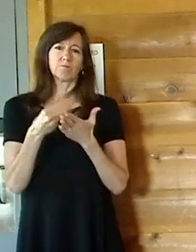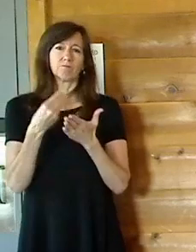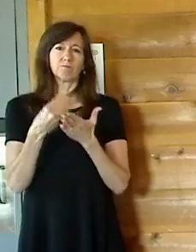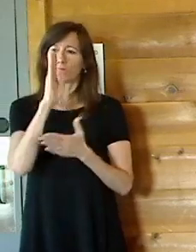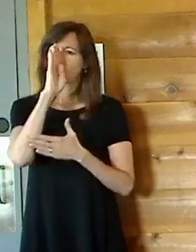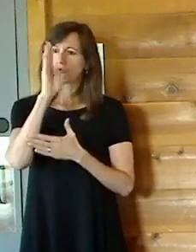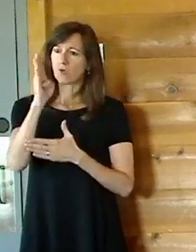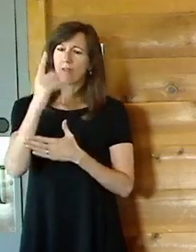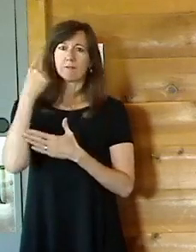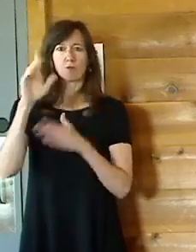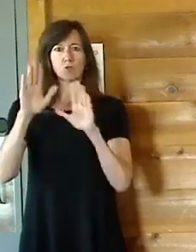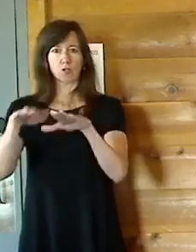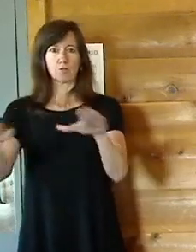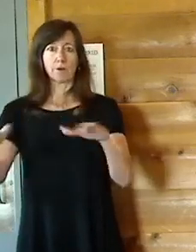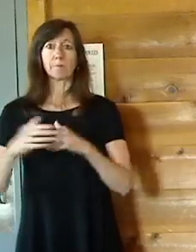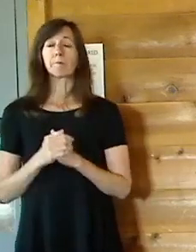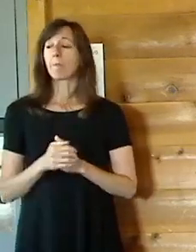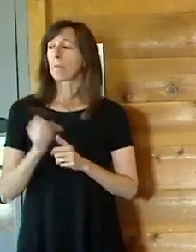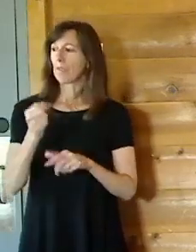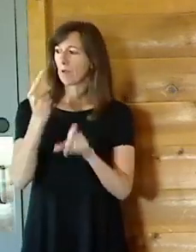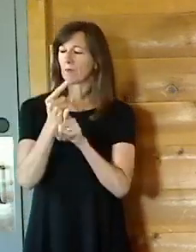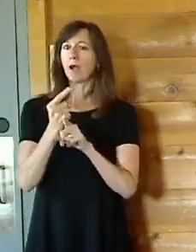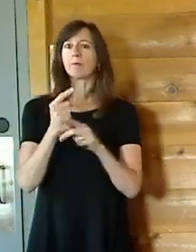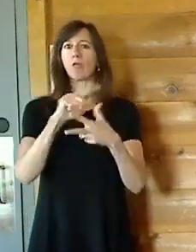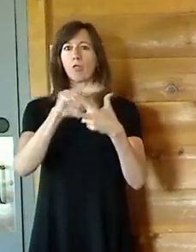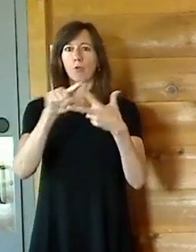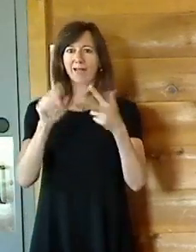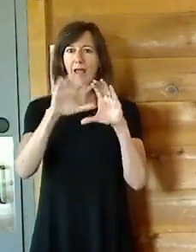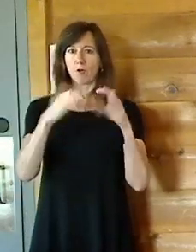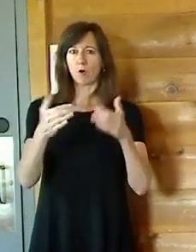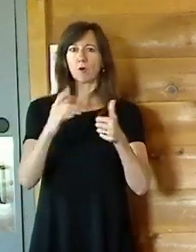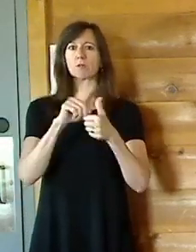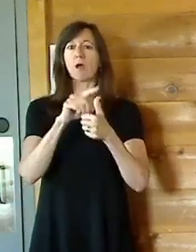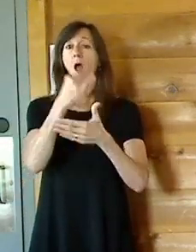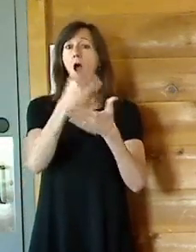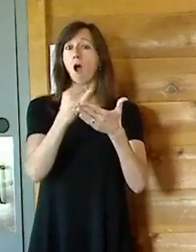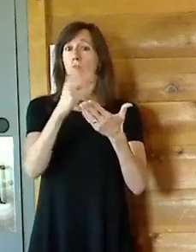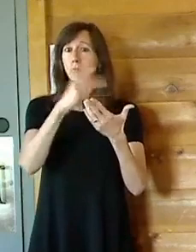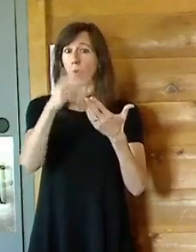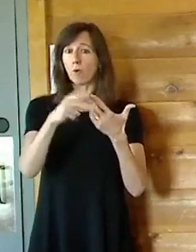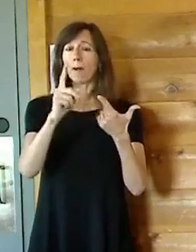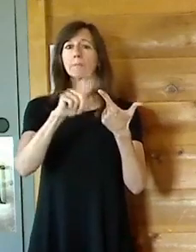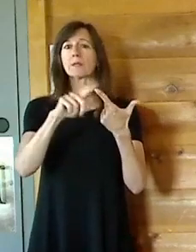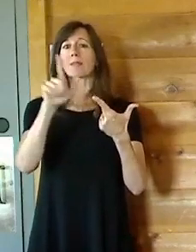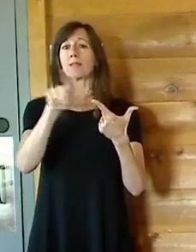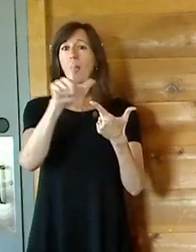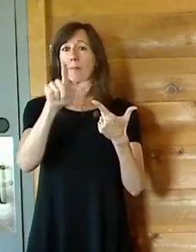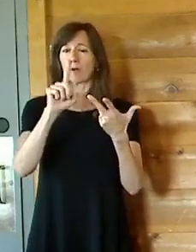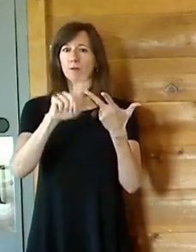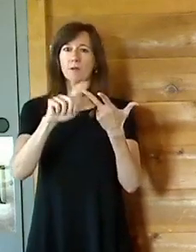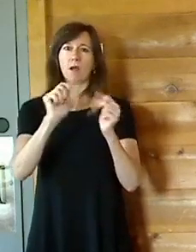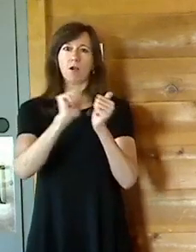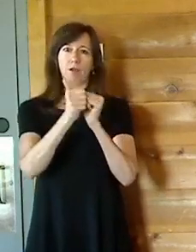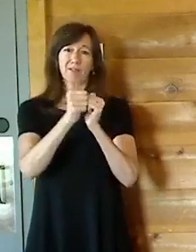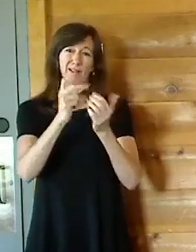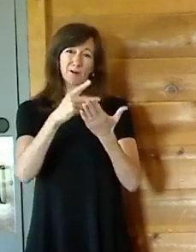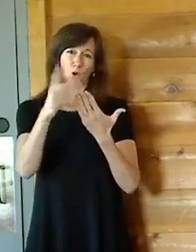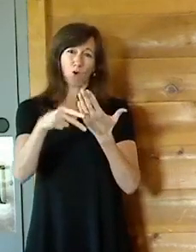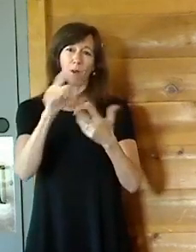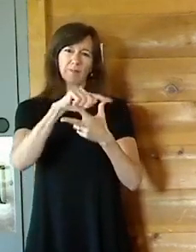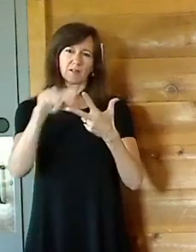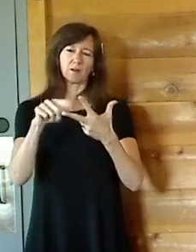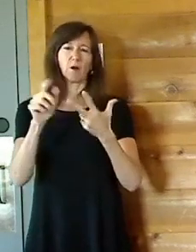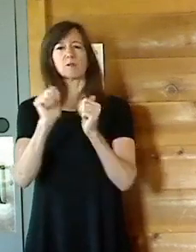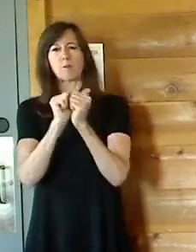Yeah, and it is. So there are three categories, funding for arts programs, libraries, and athletic programs or, you know, sports